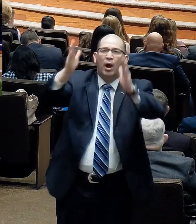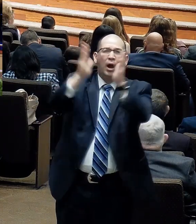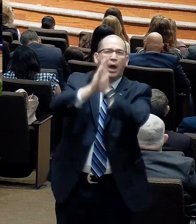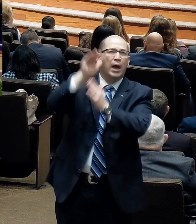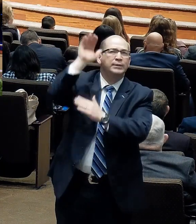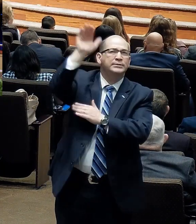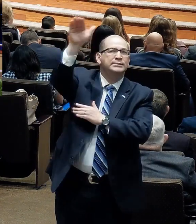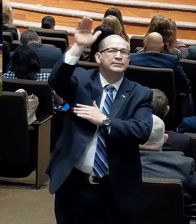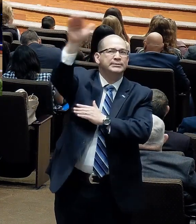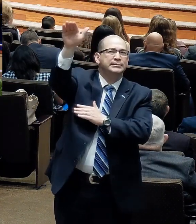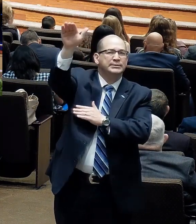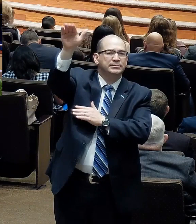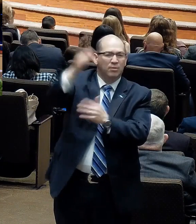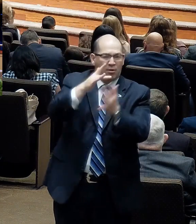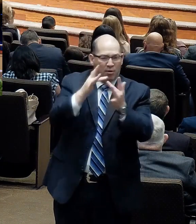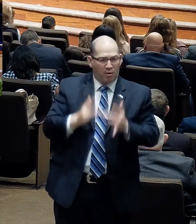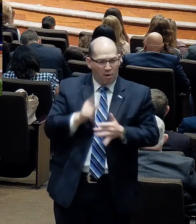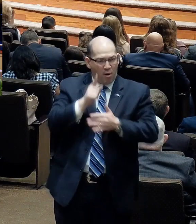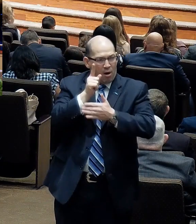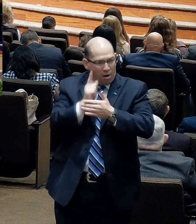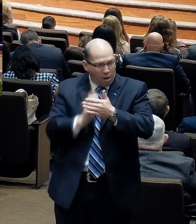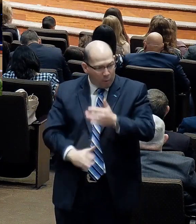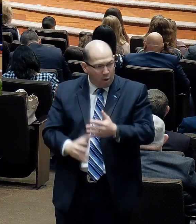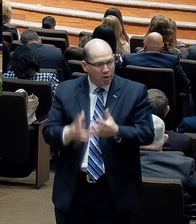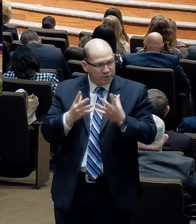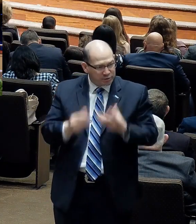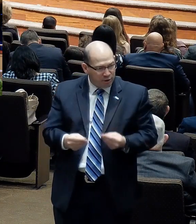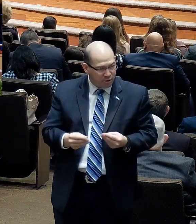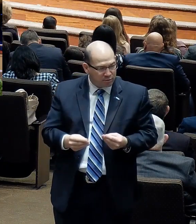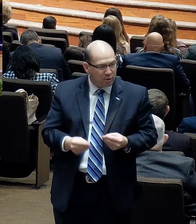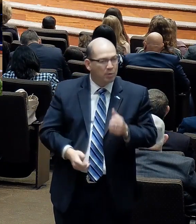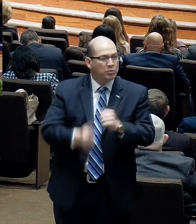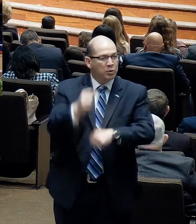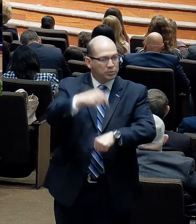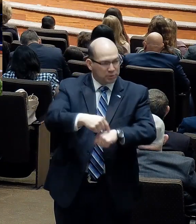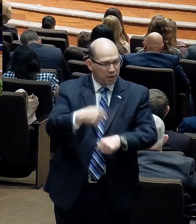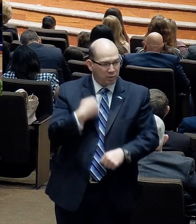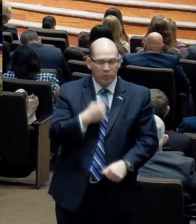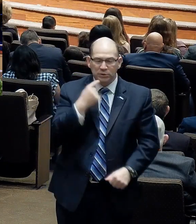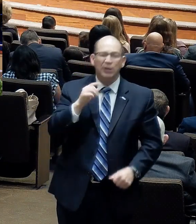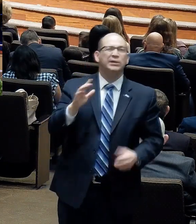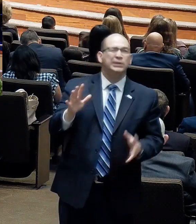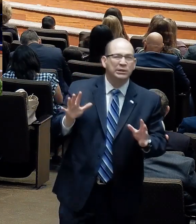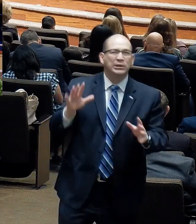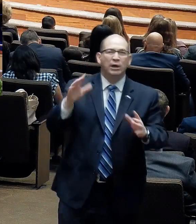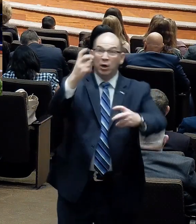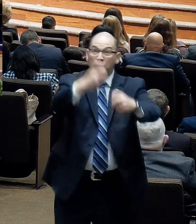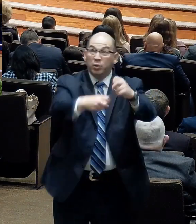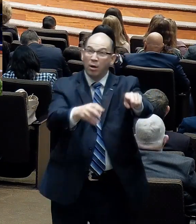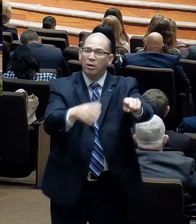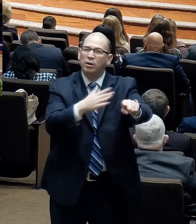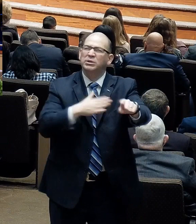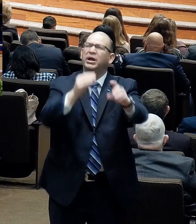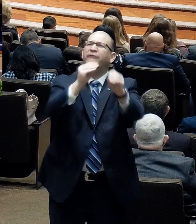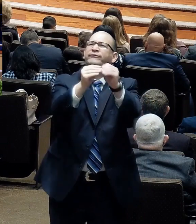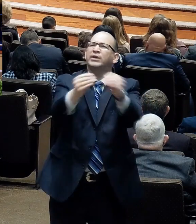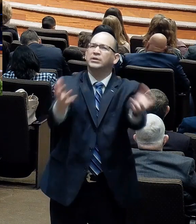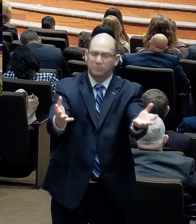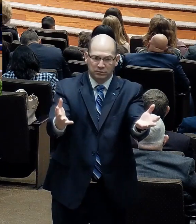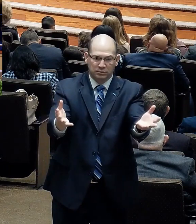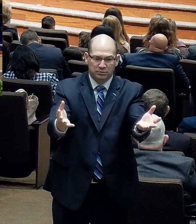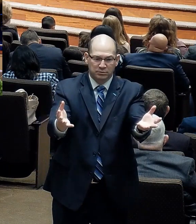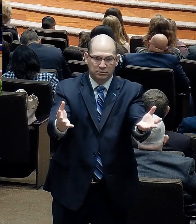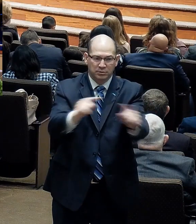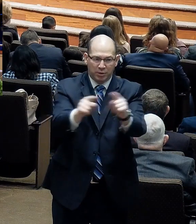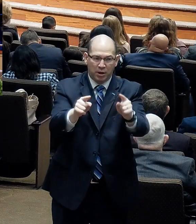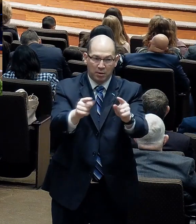soften your heart. we pray, don't we pray this? Lord, how can I get out of this? And I believe God wants us to pray, Lord, what can